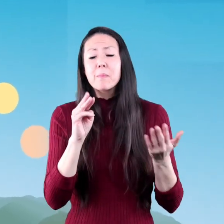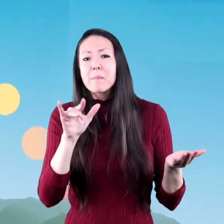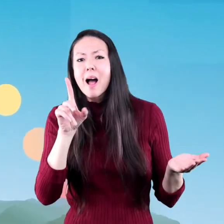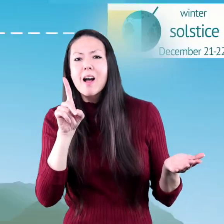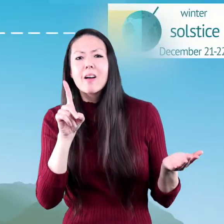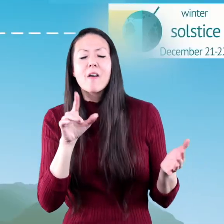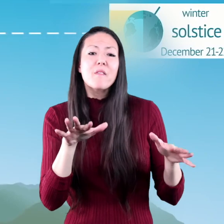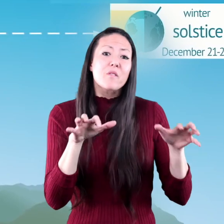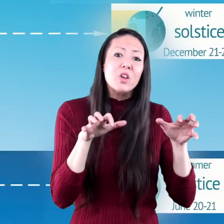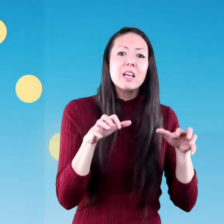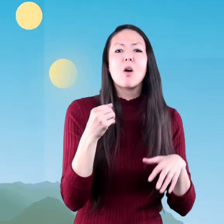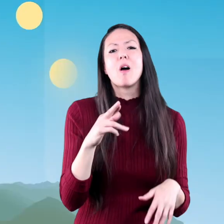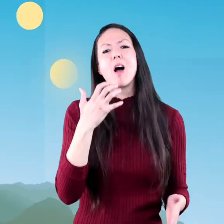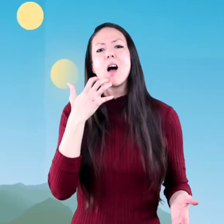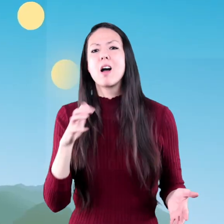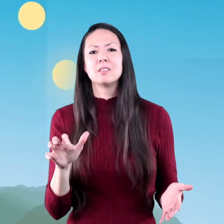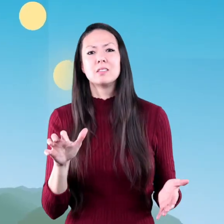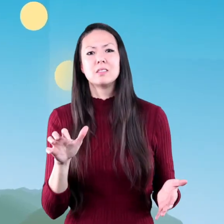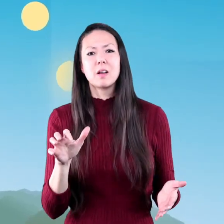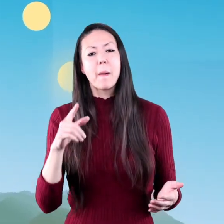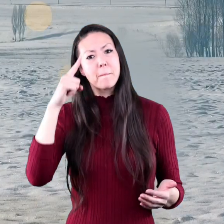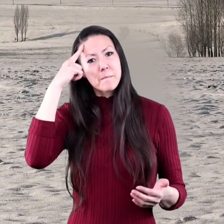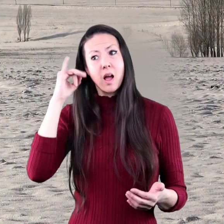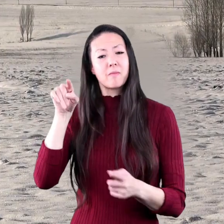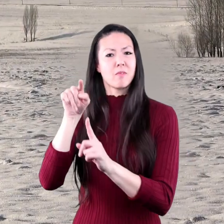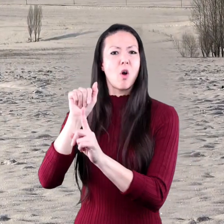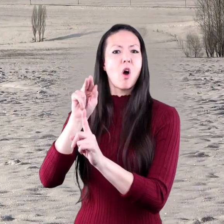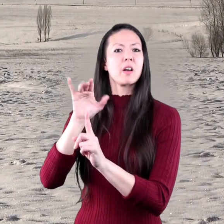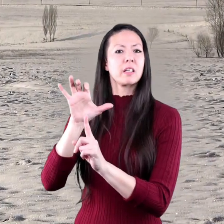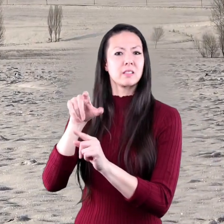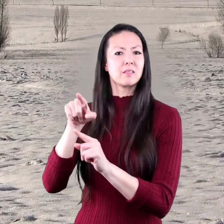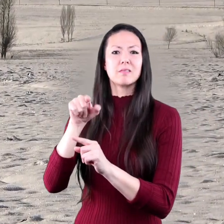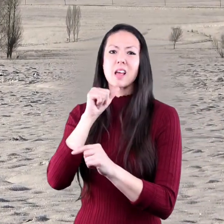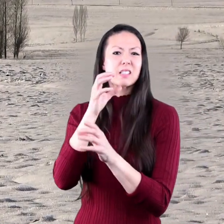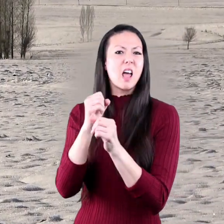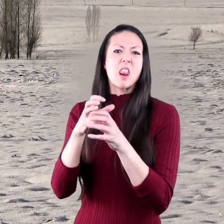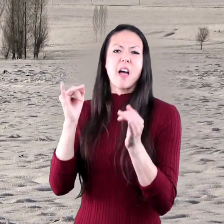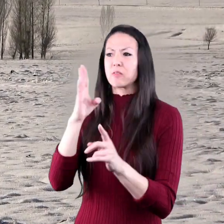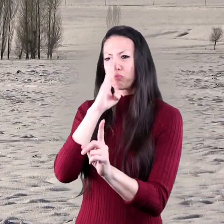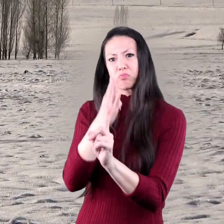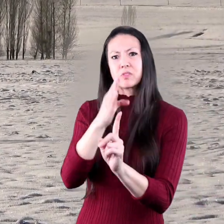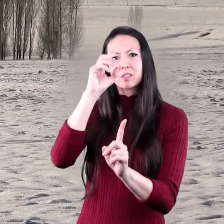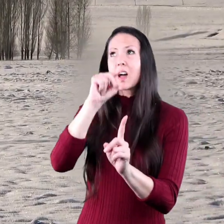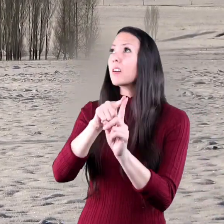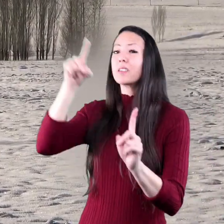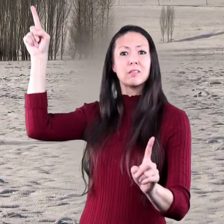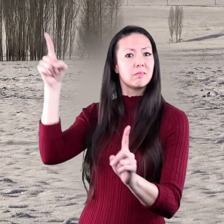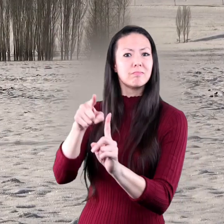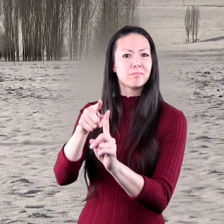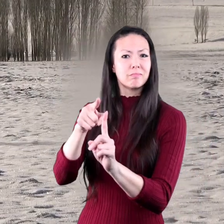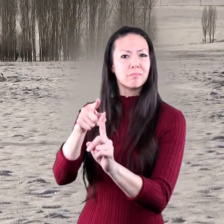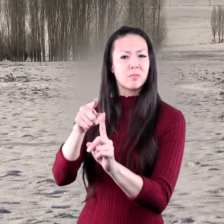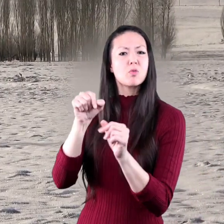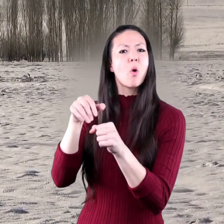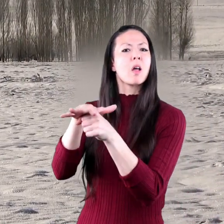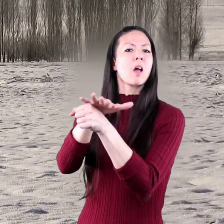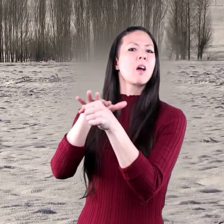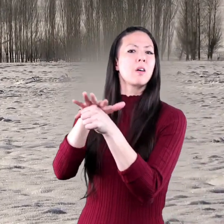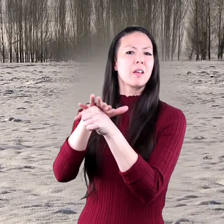freezing, or hot. Because the Arctic does not get direct sunlight, it is colder there than